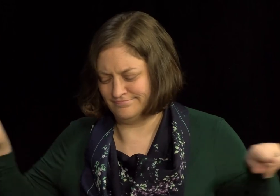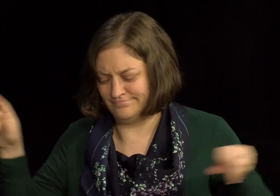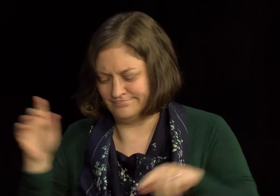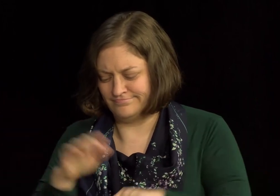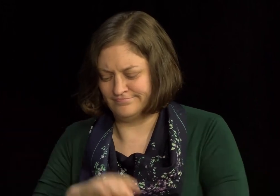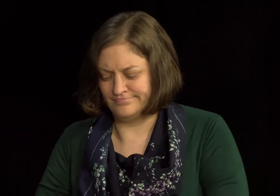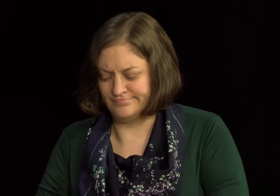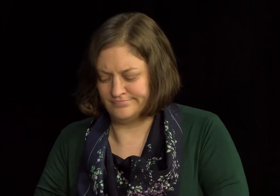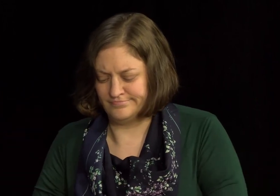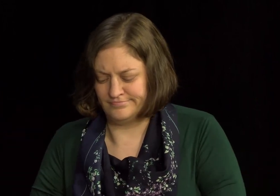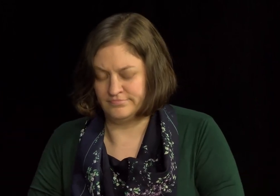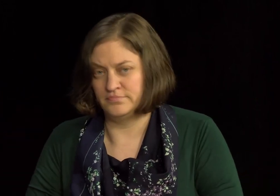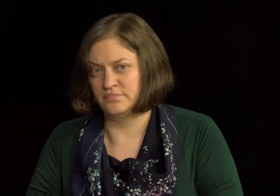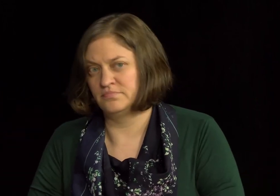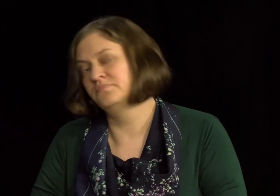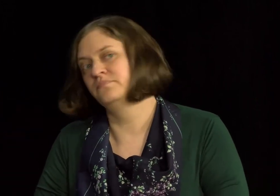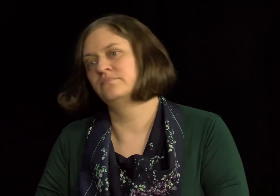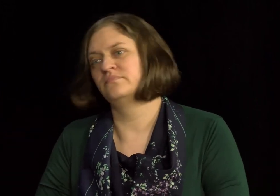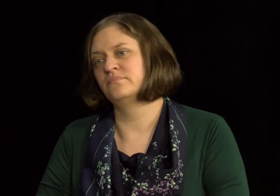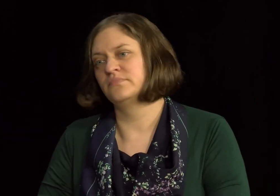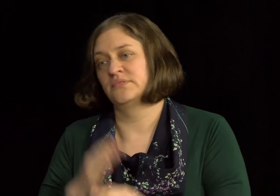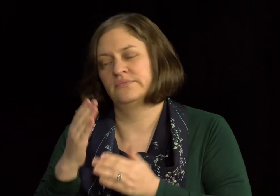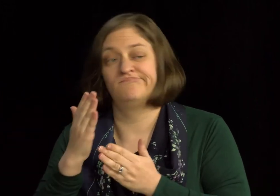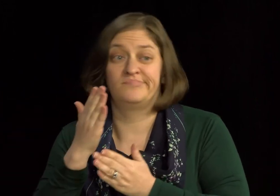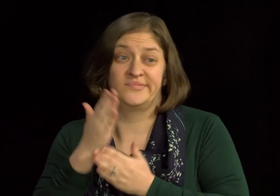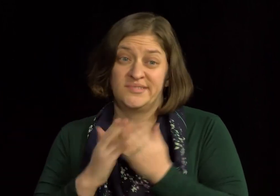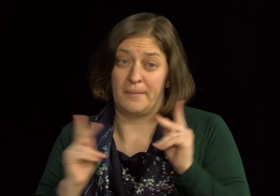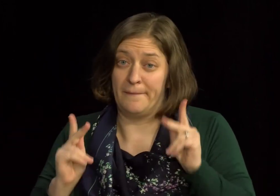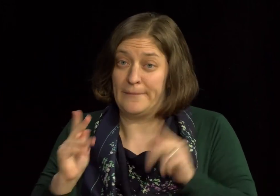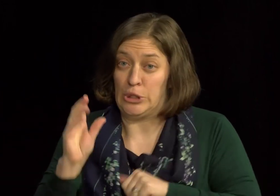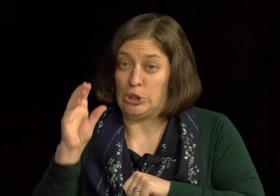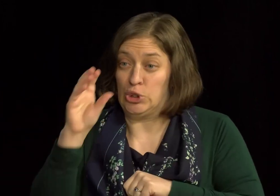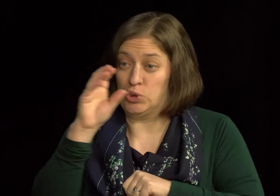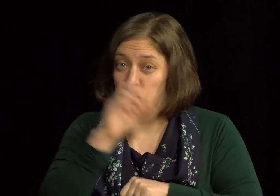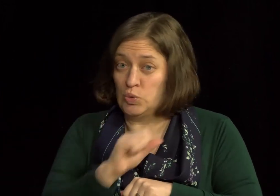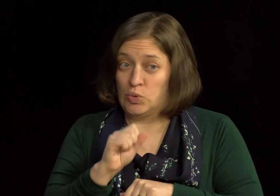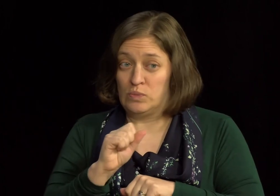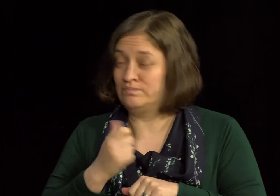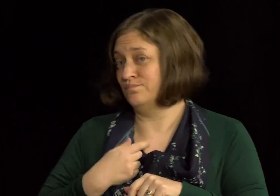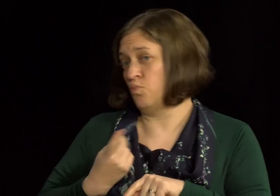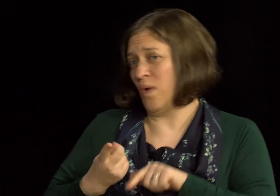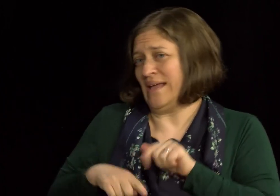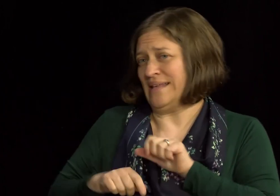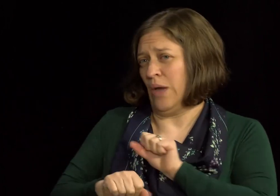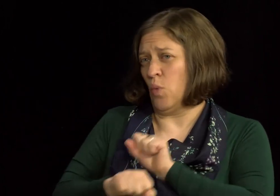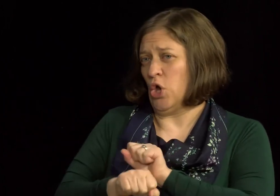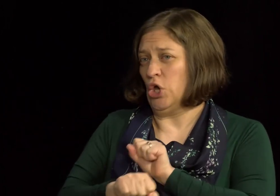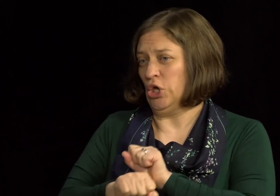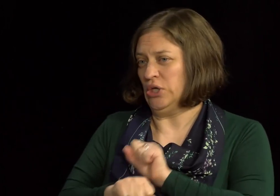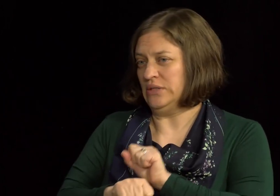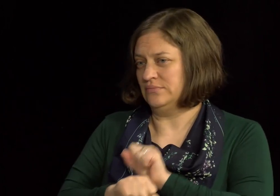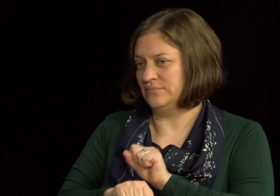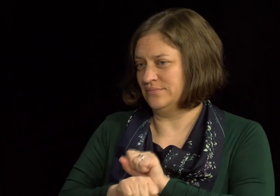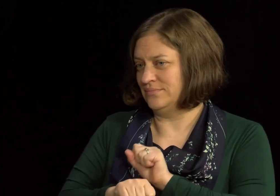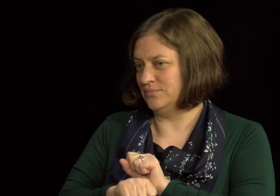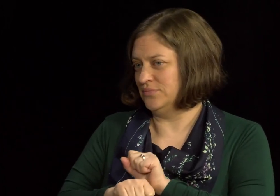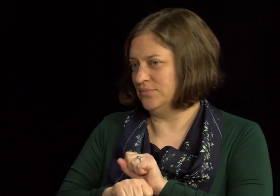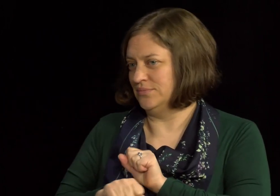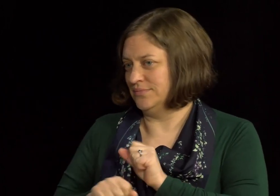skill really varies widely among deaf and hard of hearing people. Some people assume that deaf people can't hold a job.